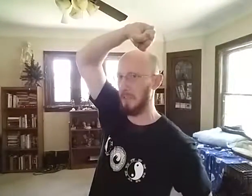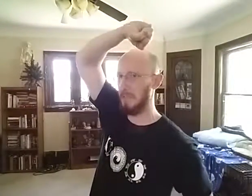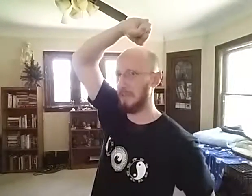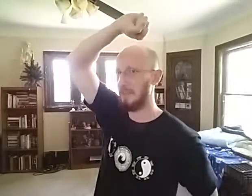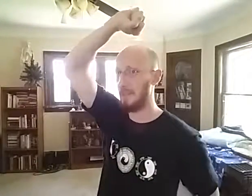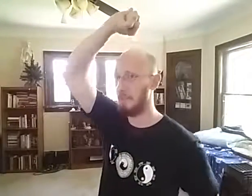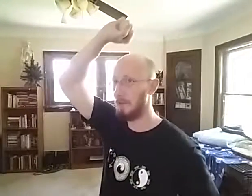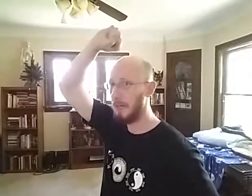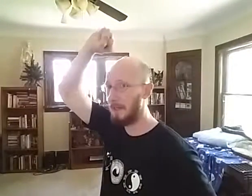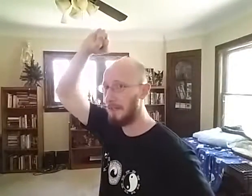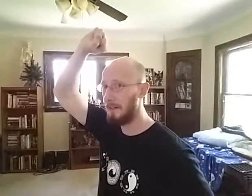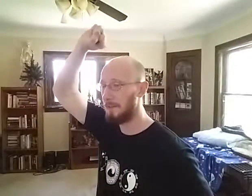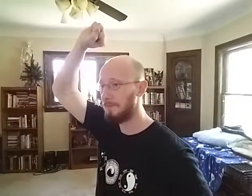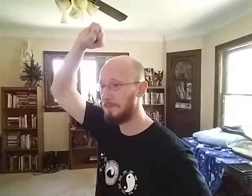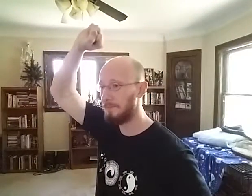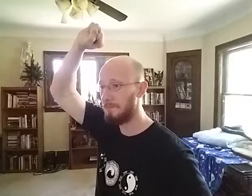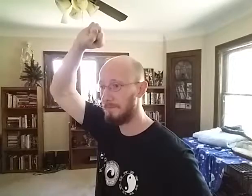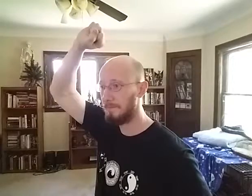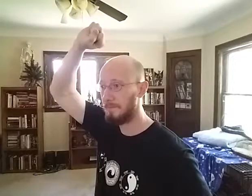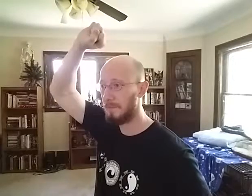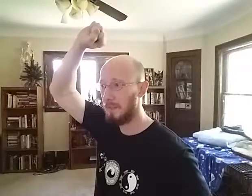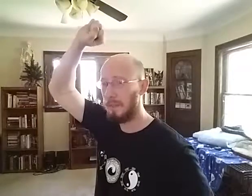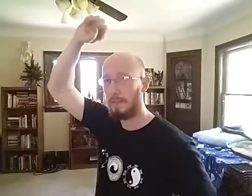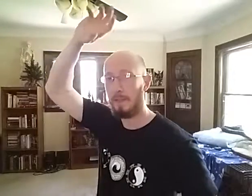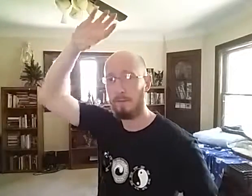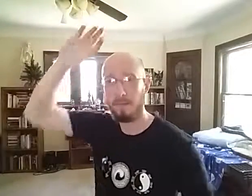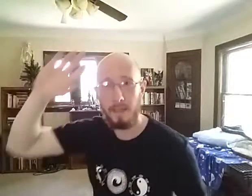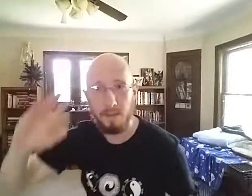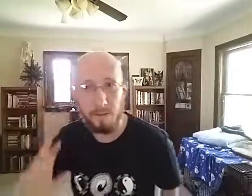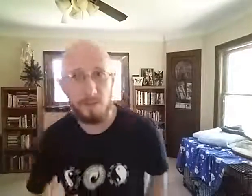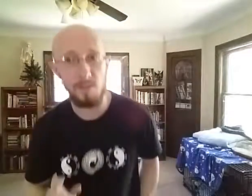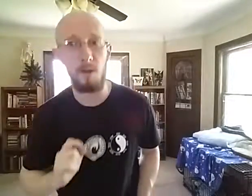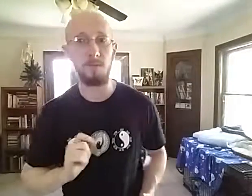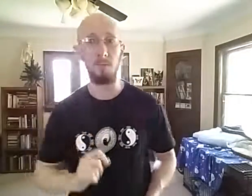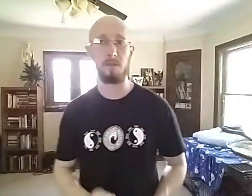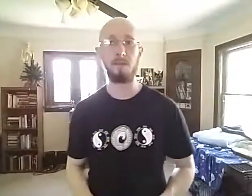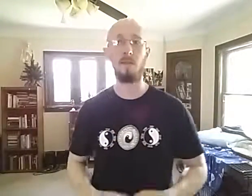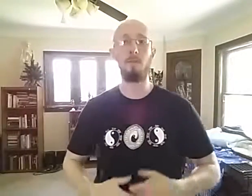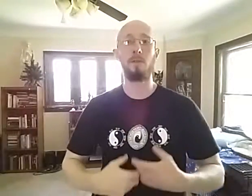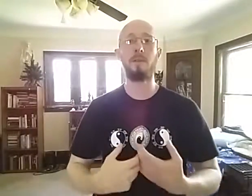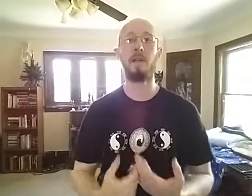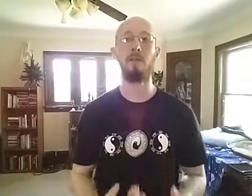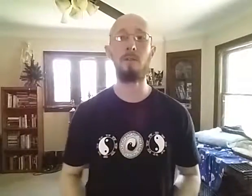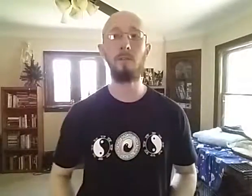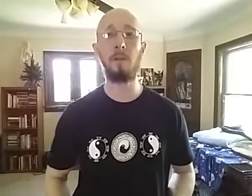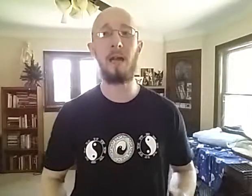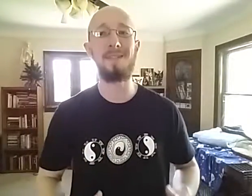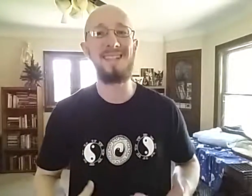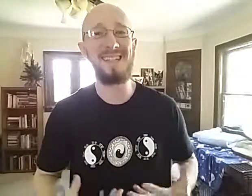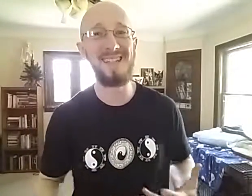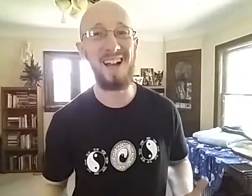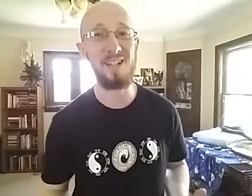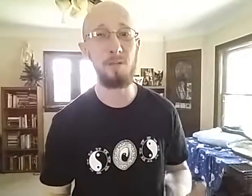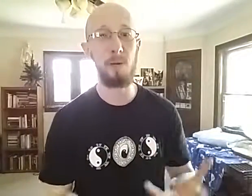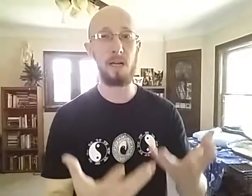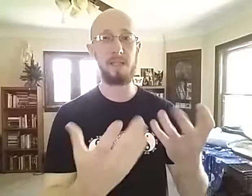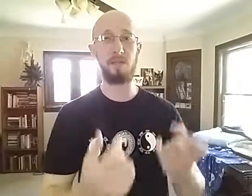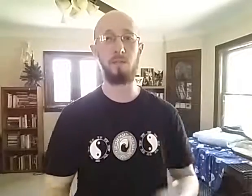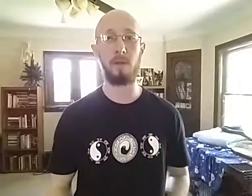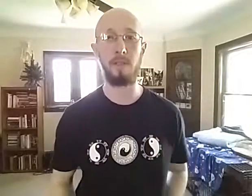here like this anymore. They're kind of here. They've learned how to be softer with it. They've learned how to utilize the entire body as one